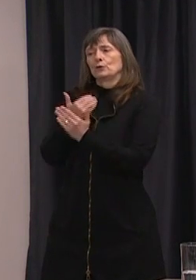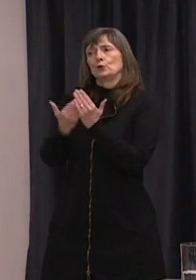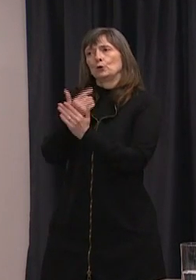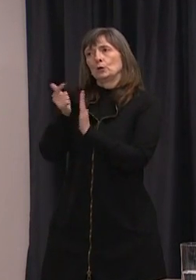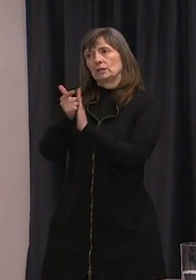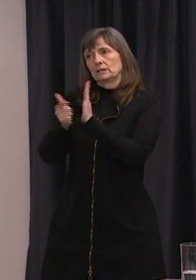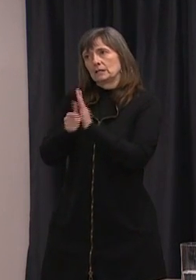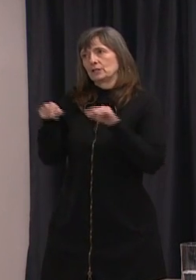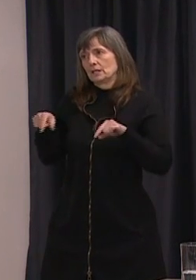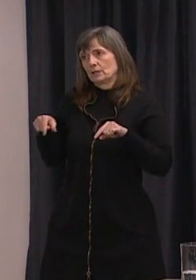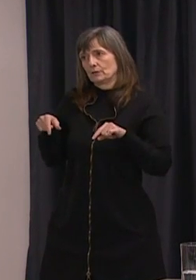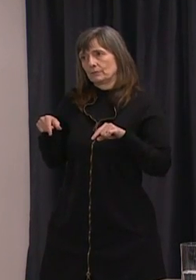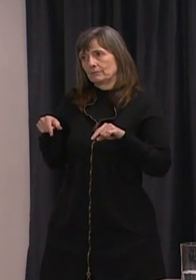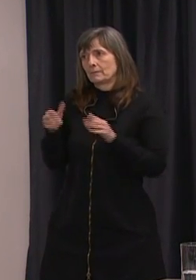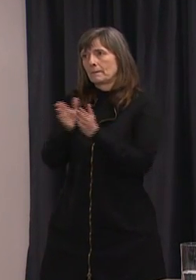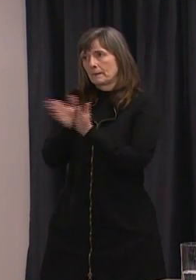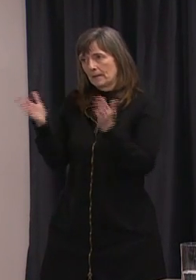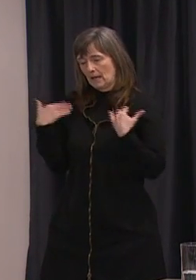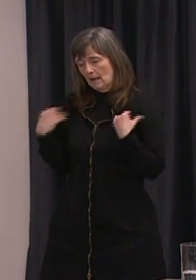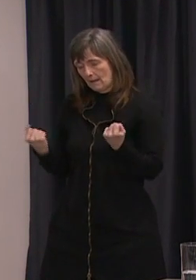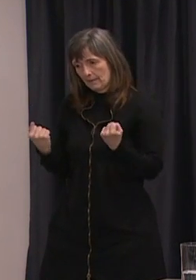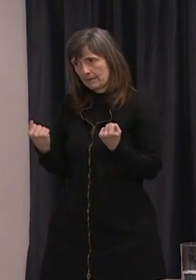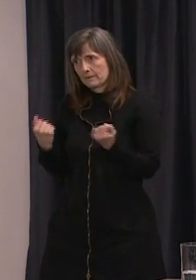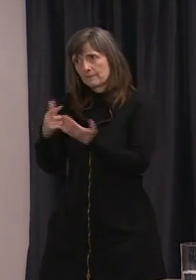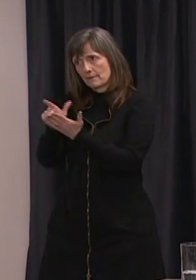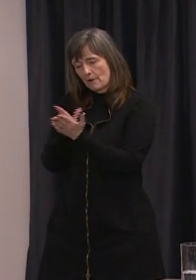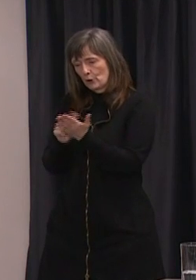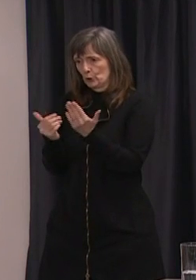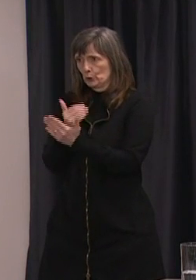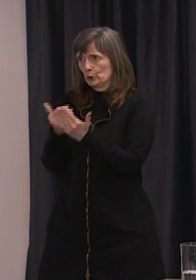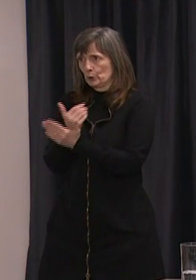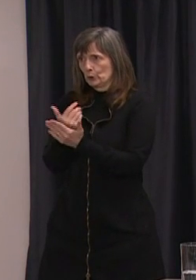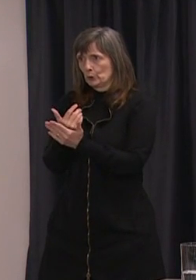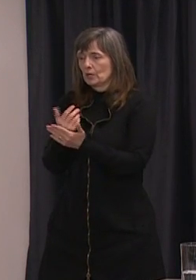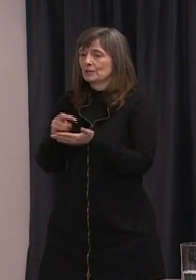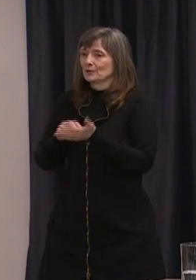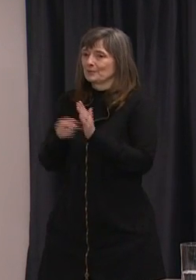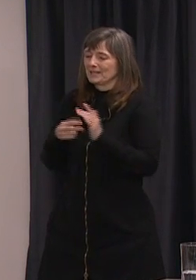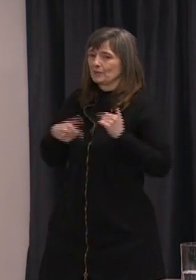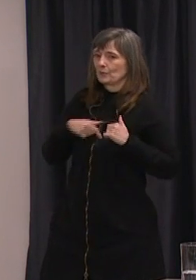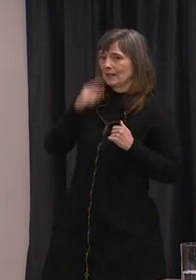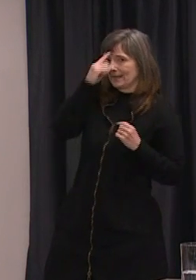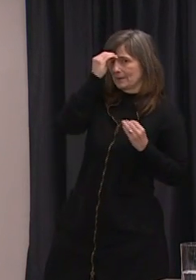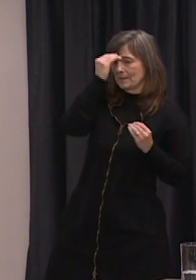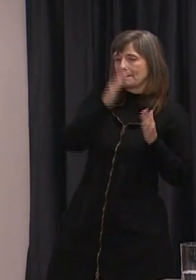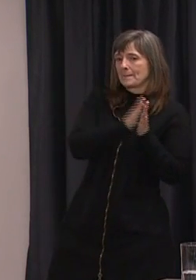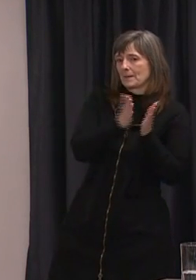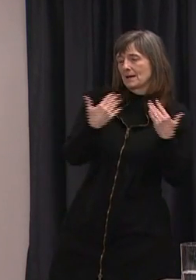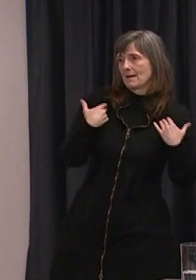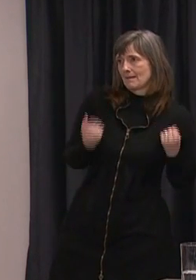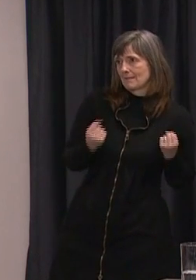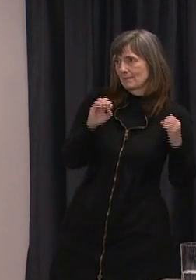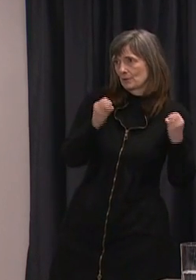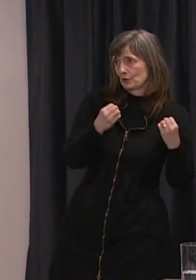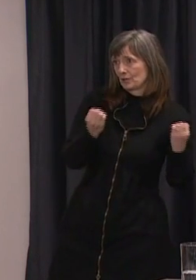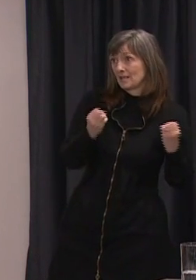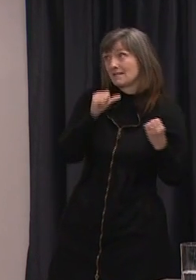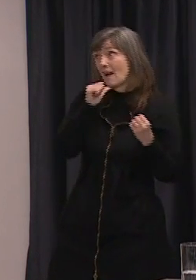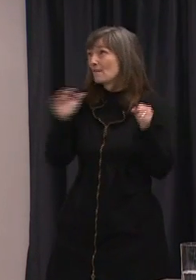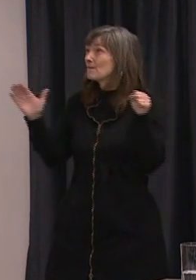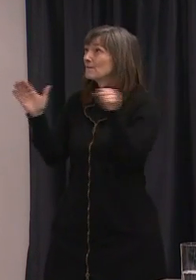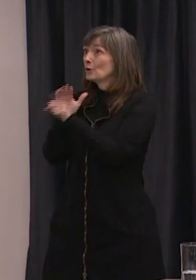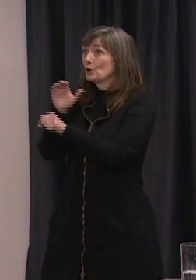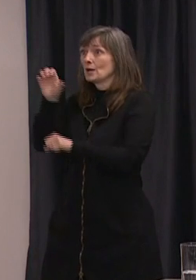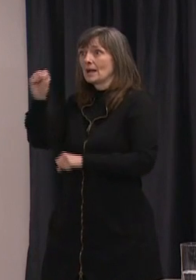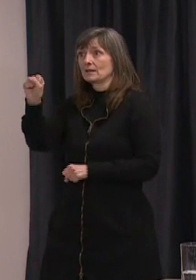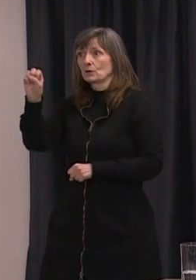that allows us to to think about a public health emergency so that we wouldn't have to necessarily call a full state